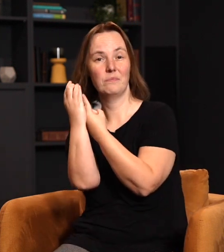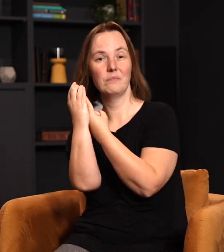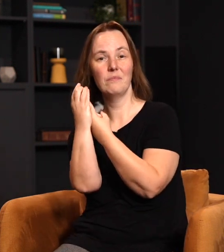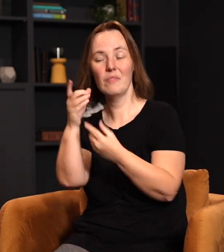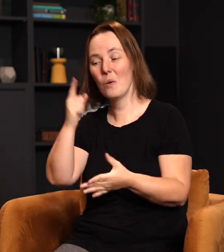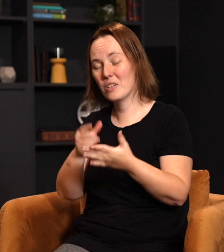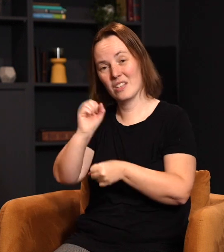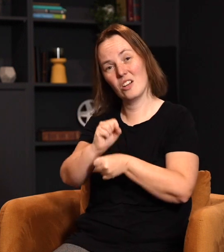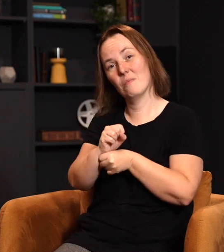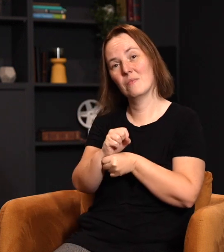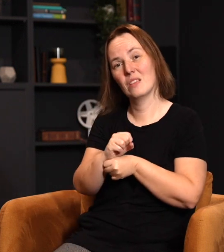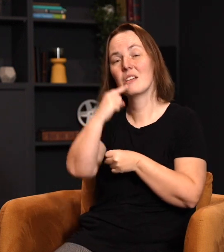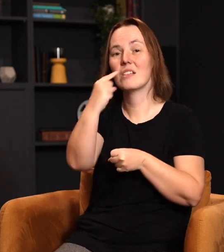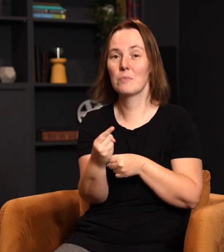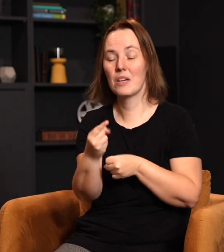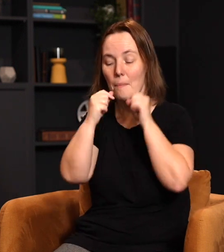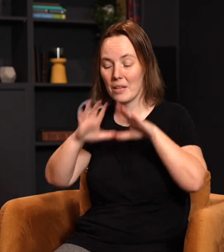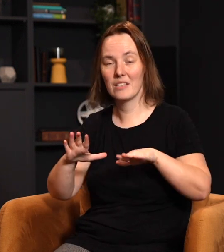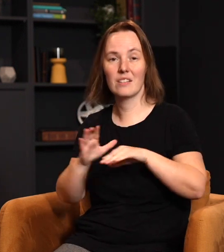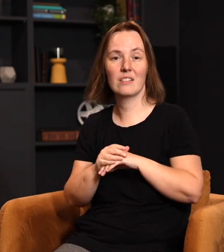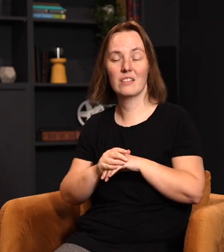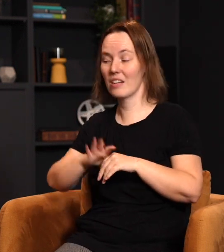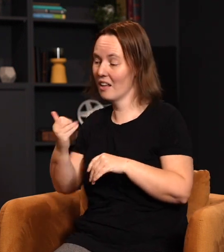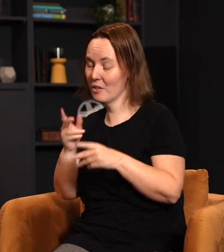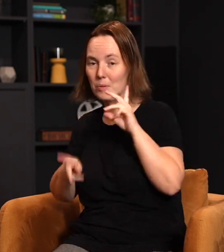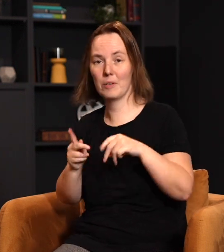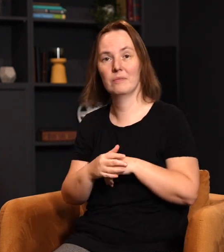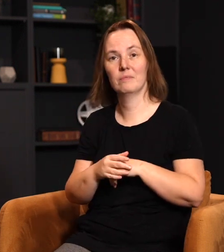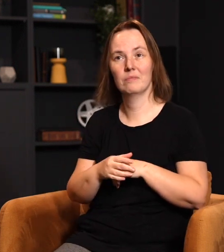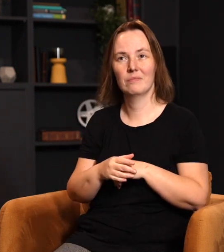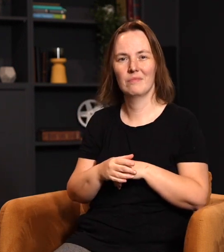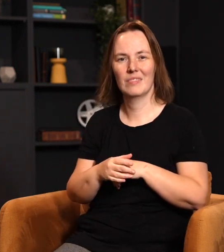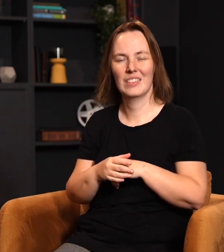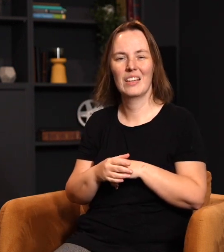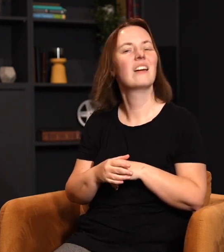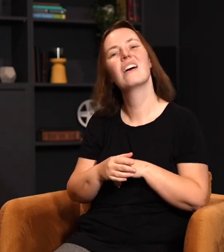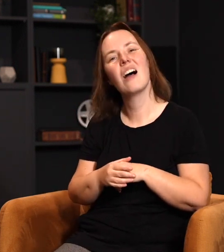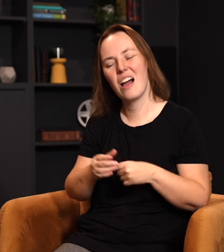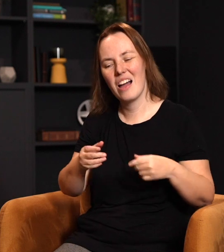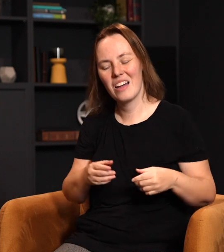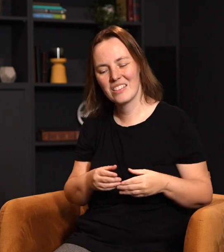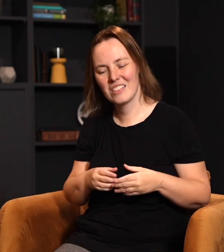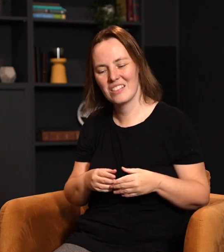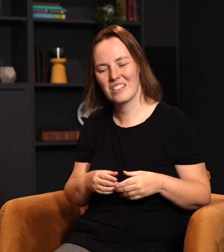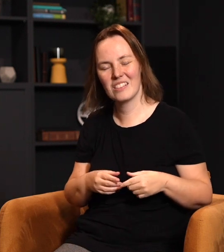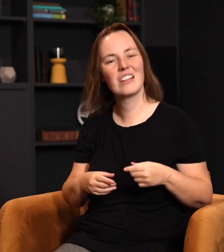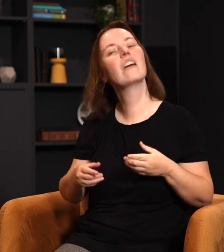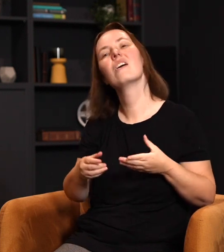And what is that assignment? It is to actually speak blessing to other people. I don't think it's a coincidence that at the heart of